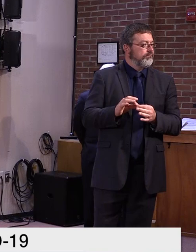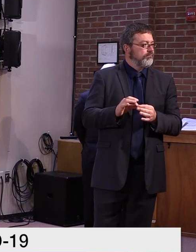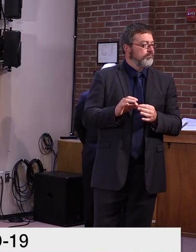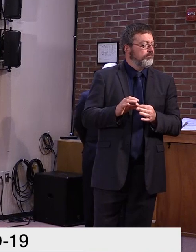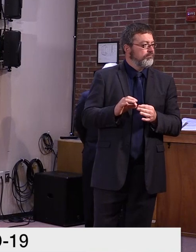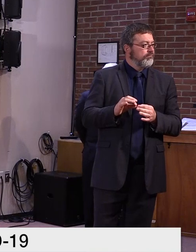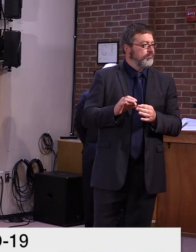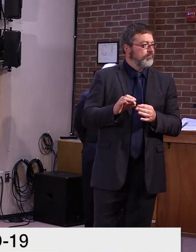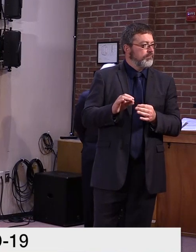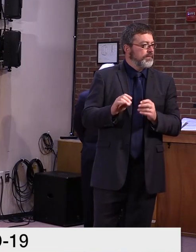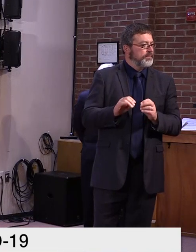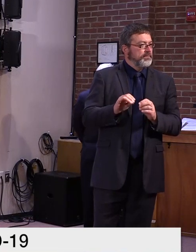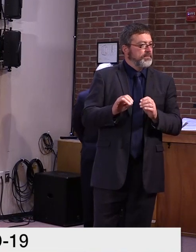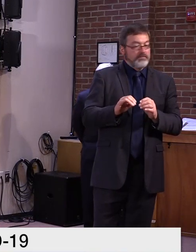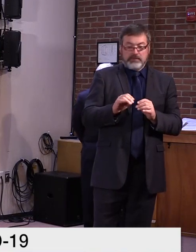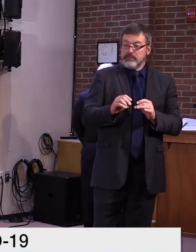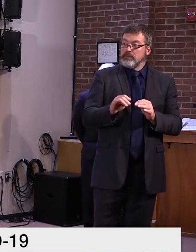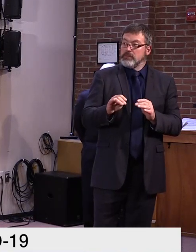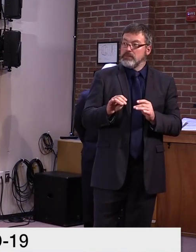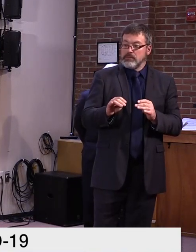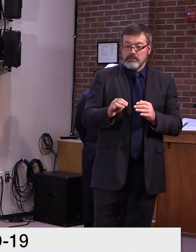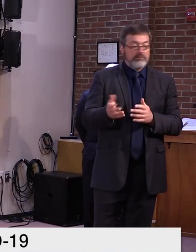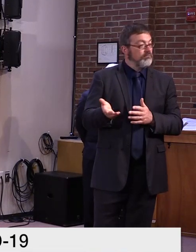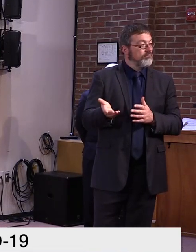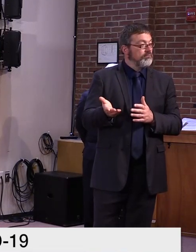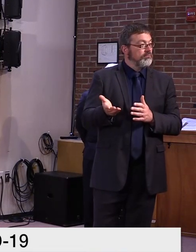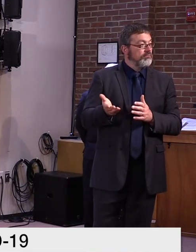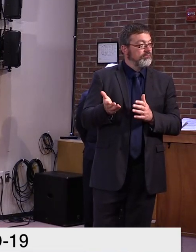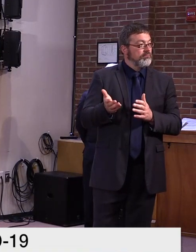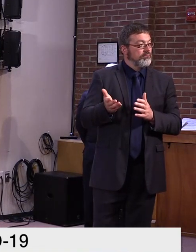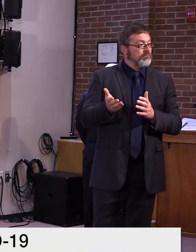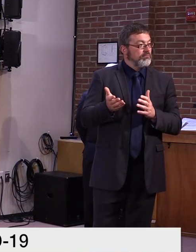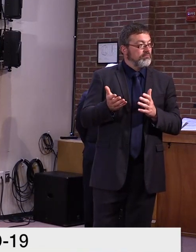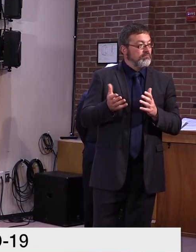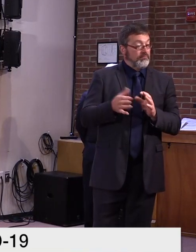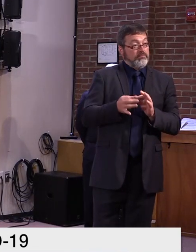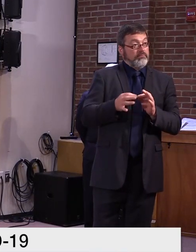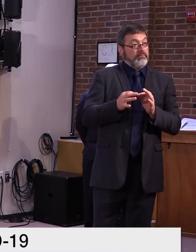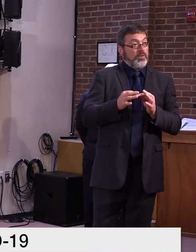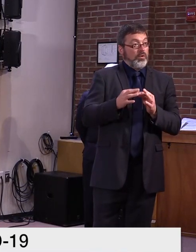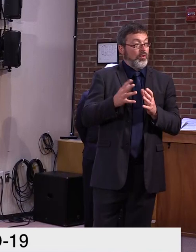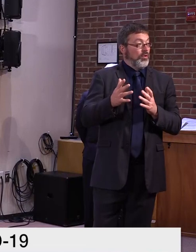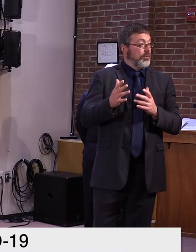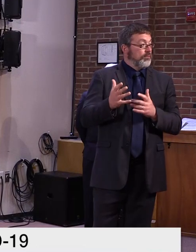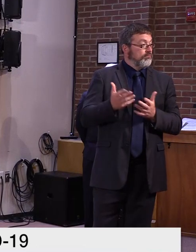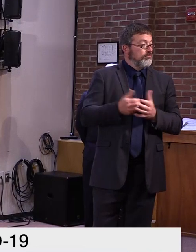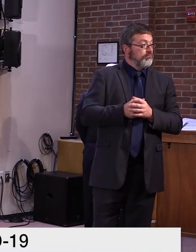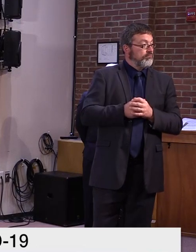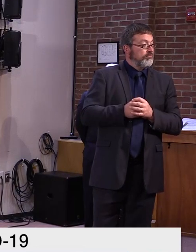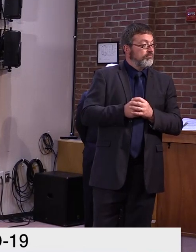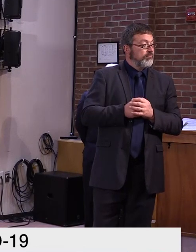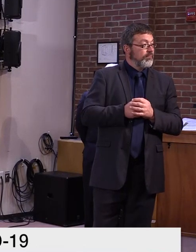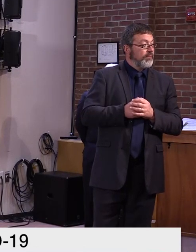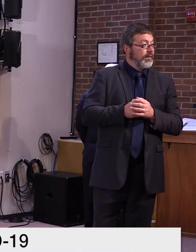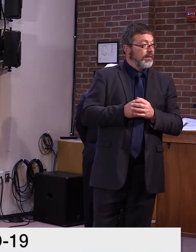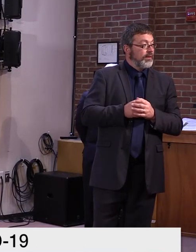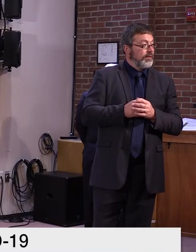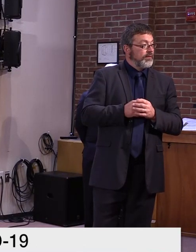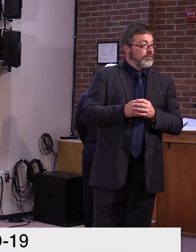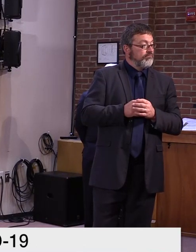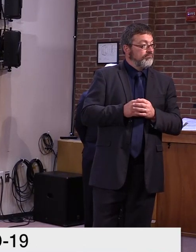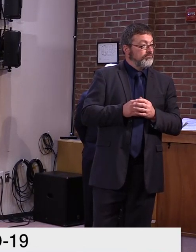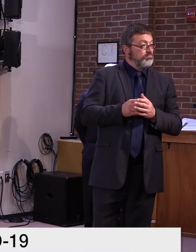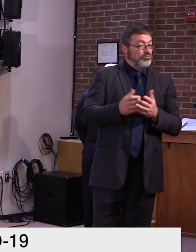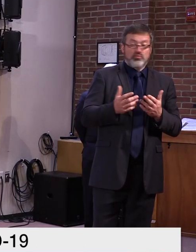from, you know, people being mailed, just a request or something and then